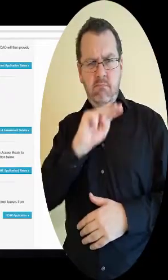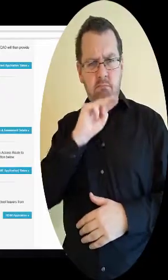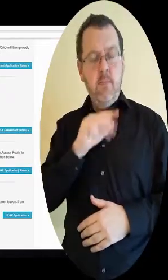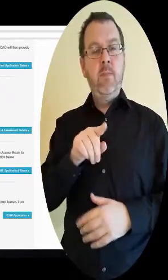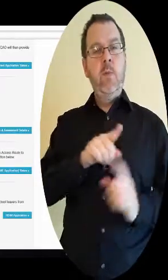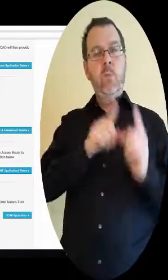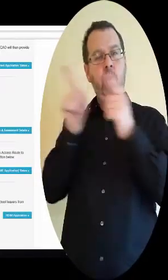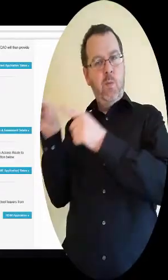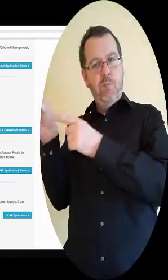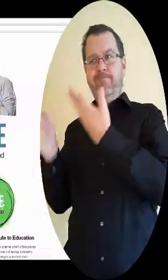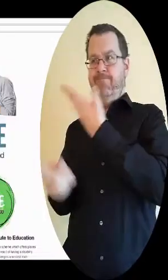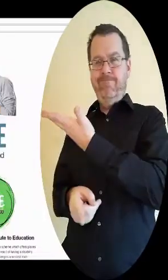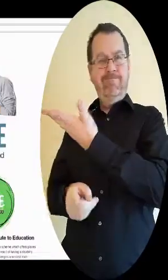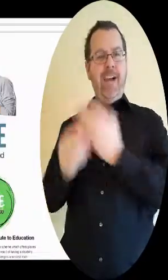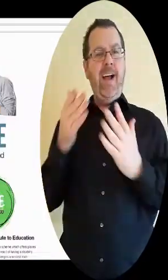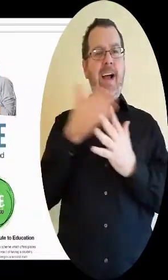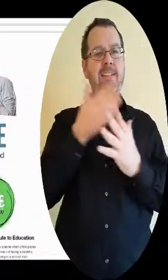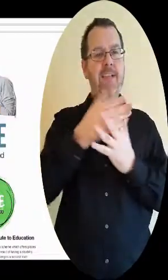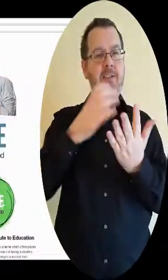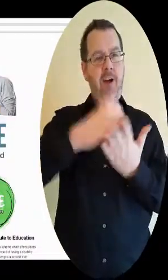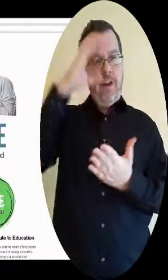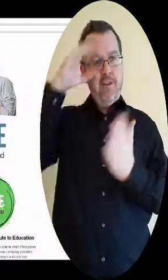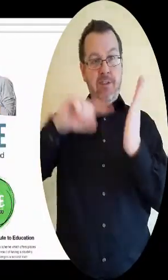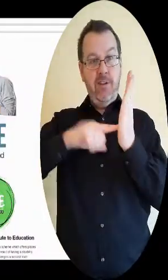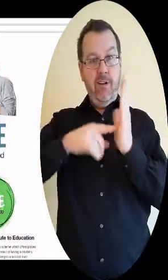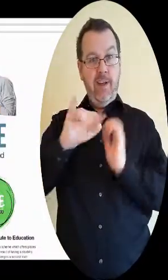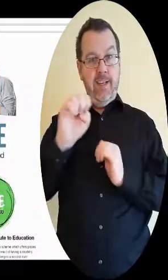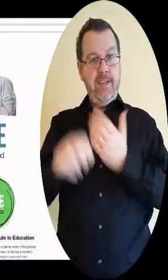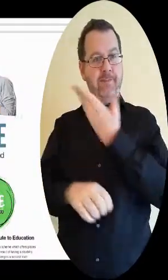DARE, go to accesscollege.ie.